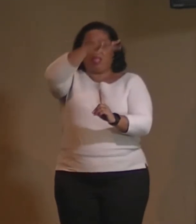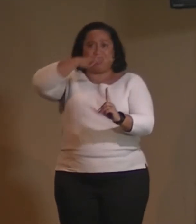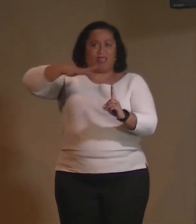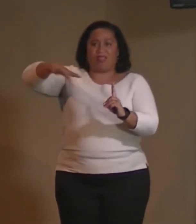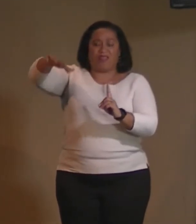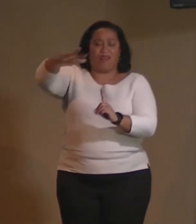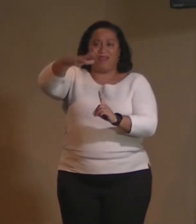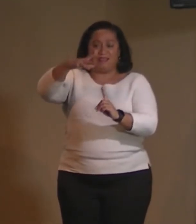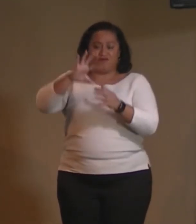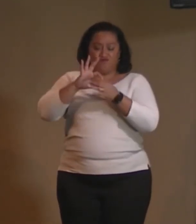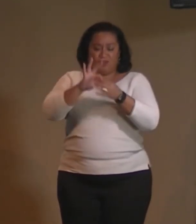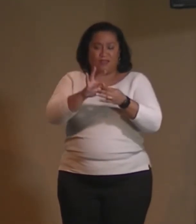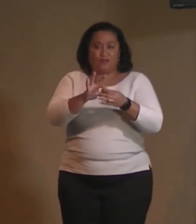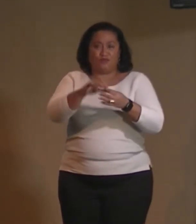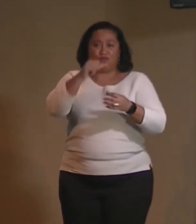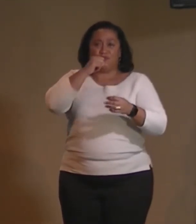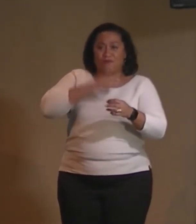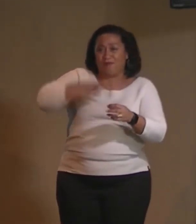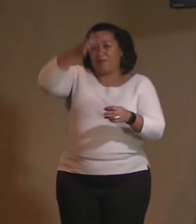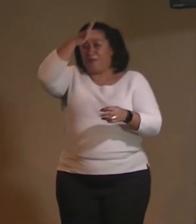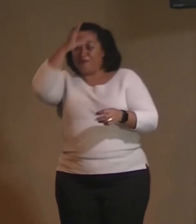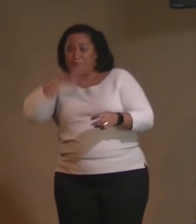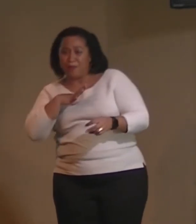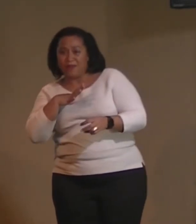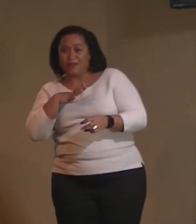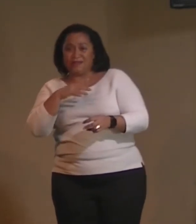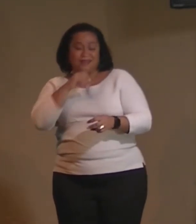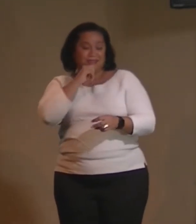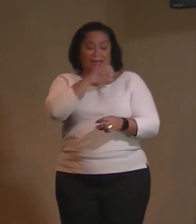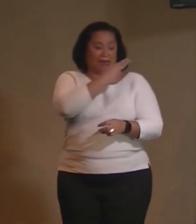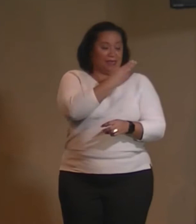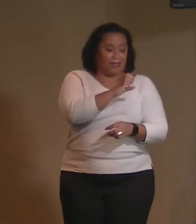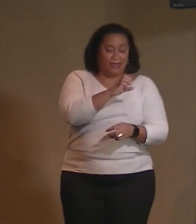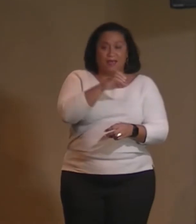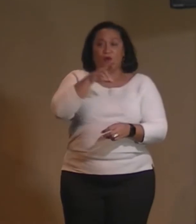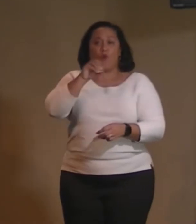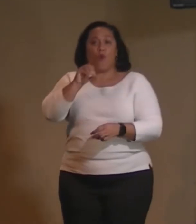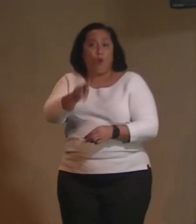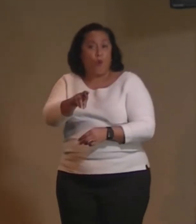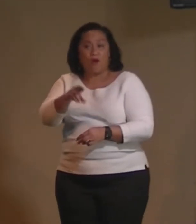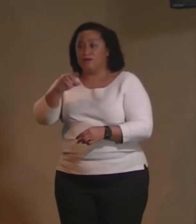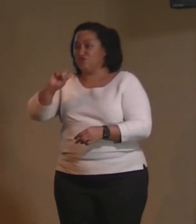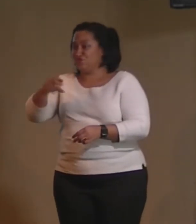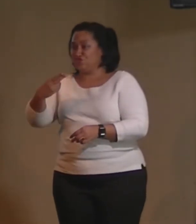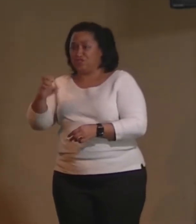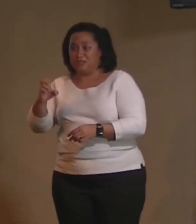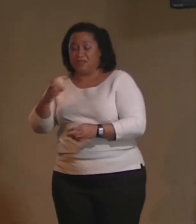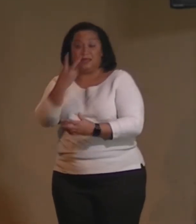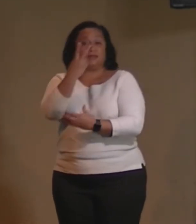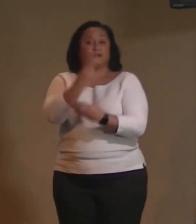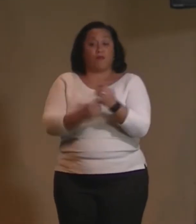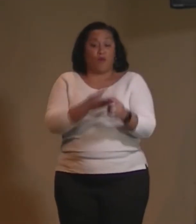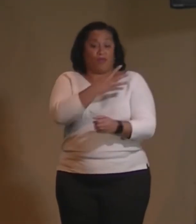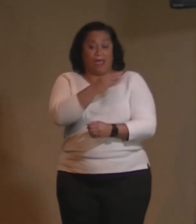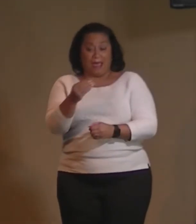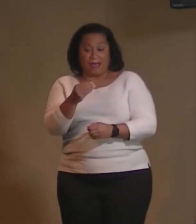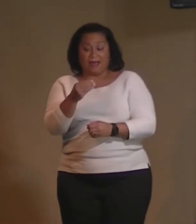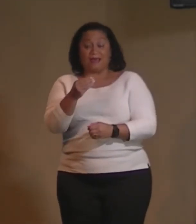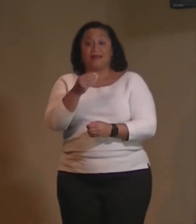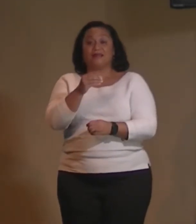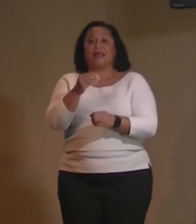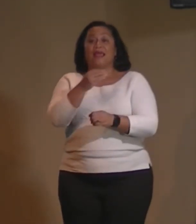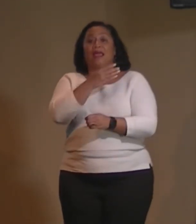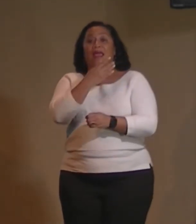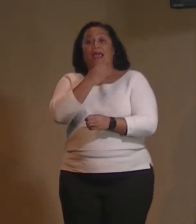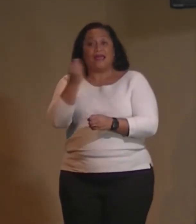masculine and feminine. God is neither he nor she. God is both and. And something